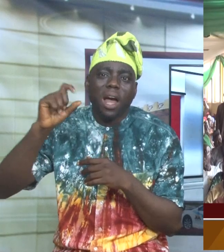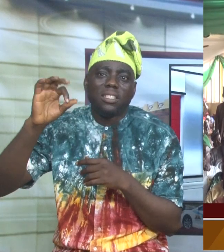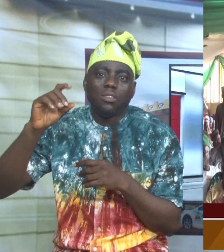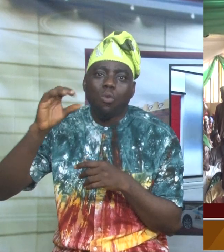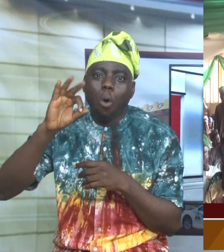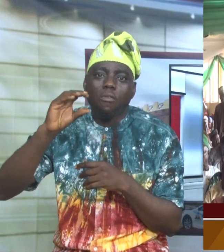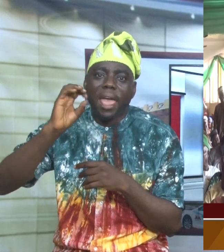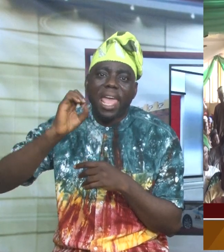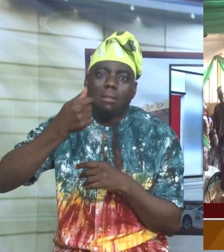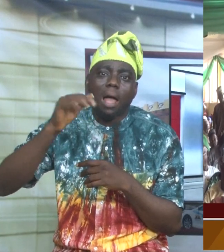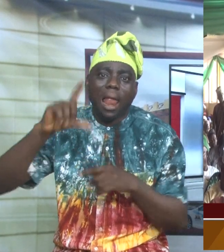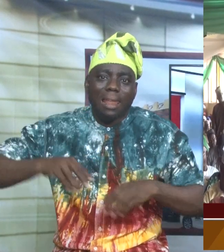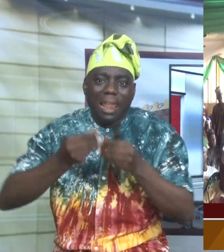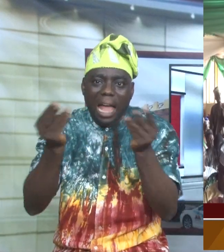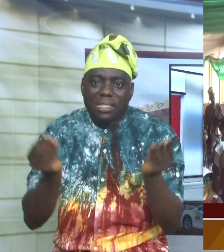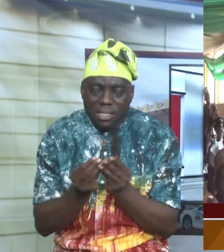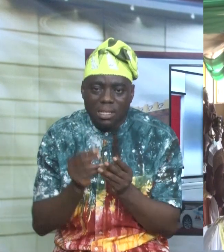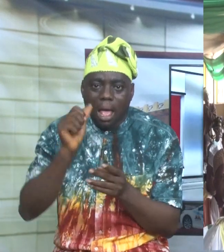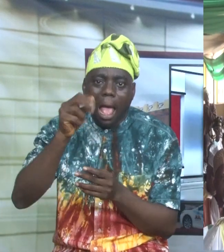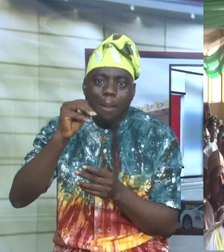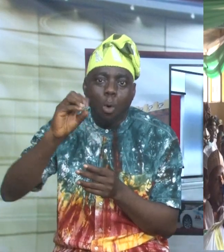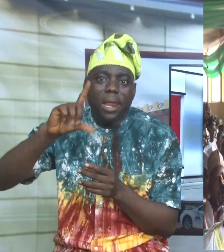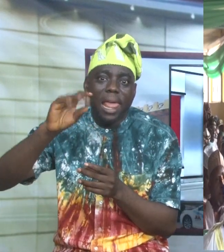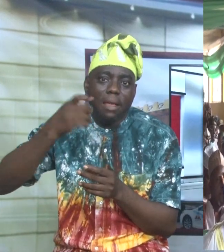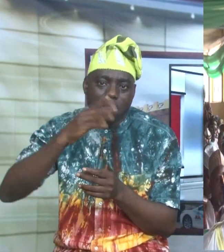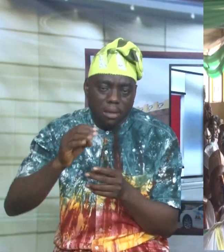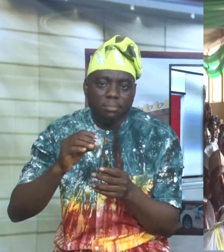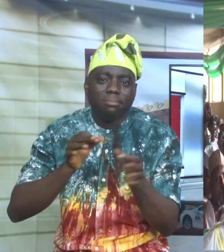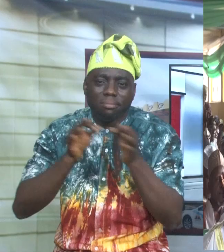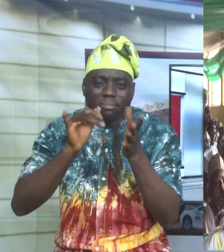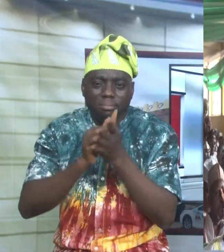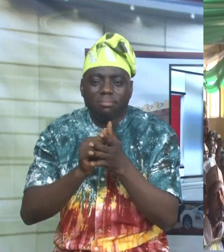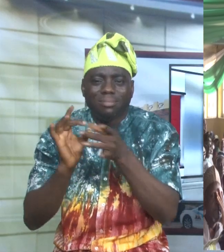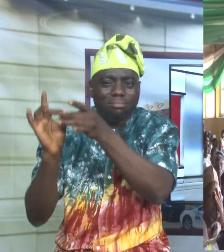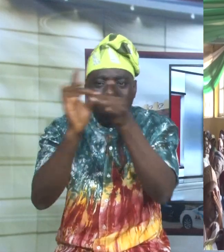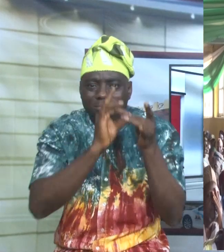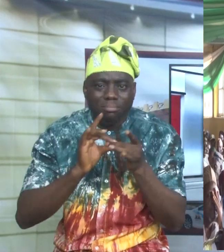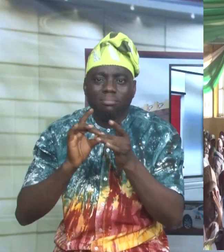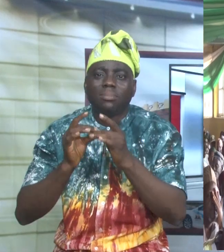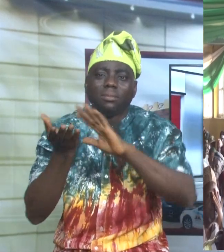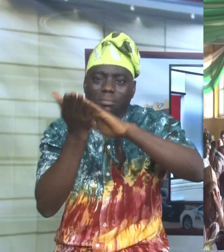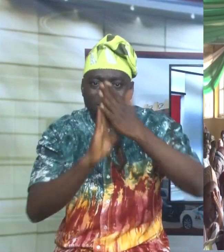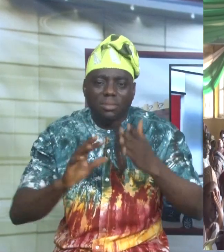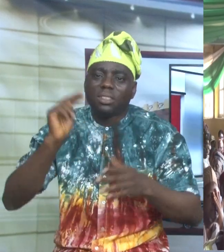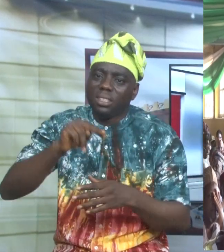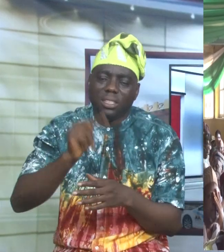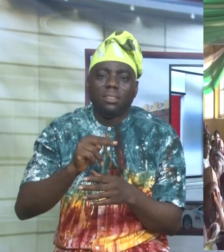Abdurrahman Amolegbe, centered on the peaceful coexistence, peace and unity in the land. The Clery